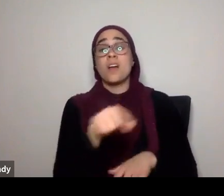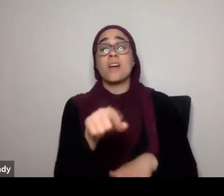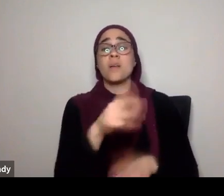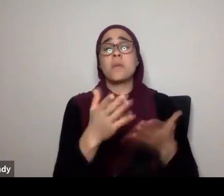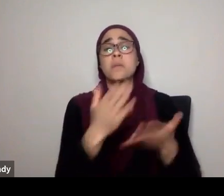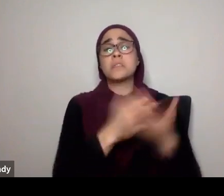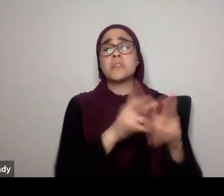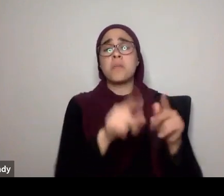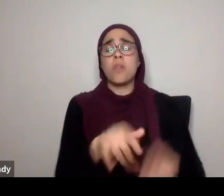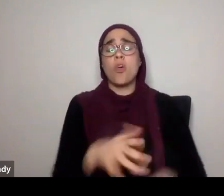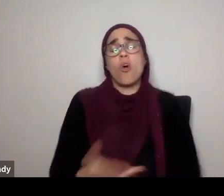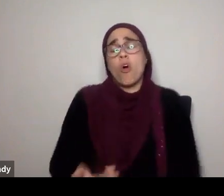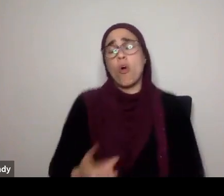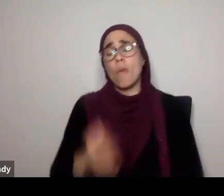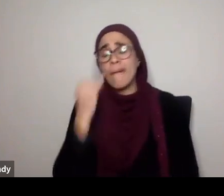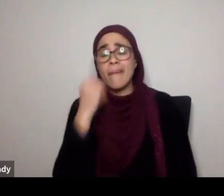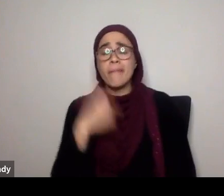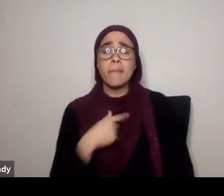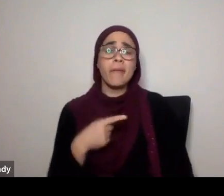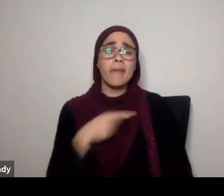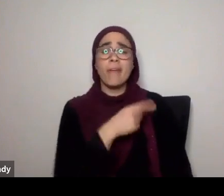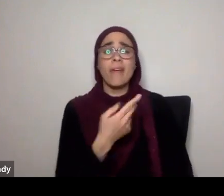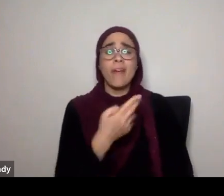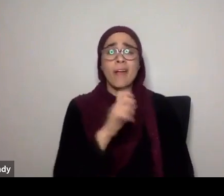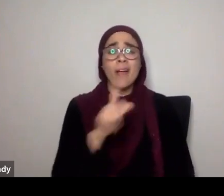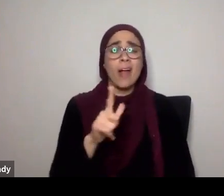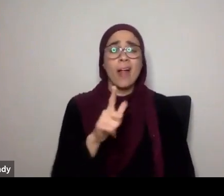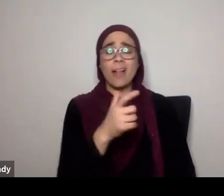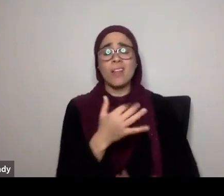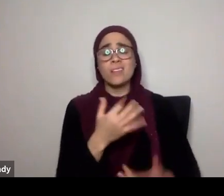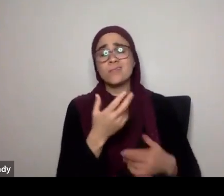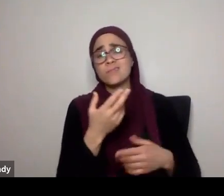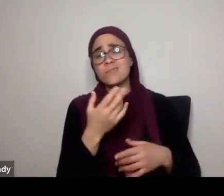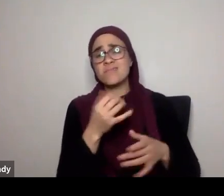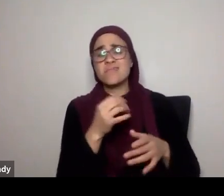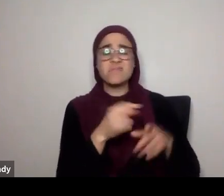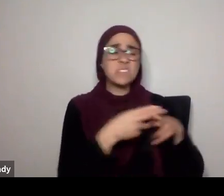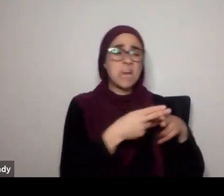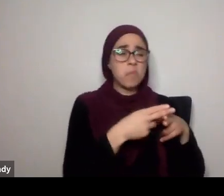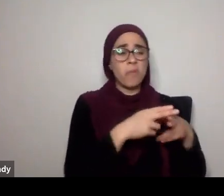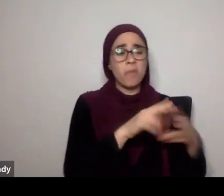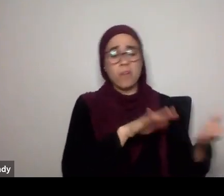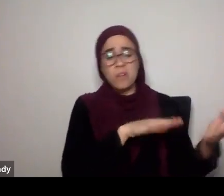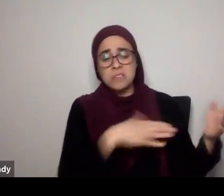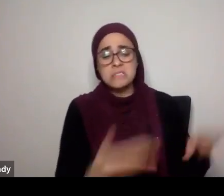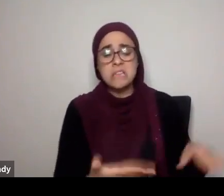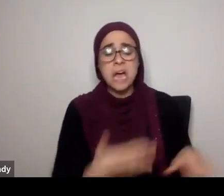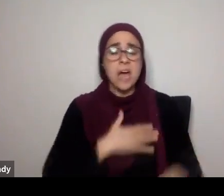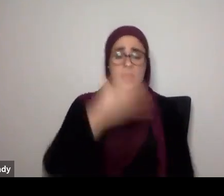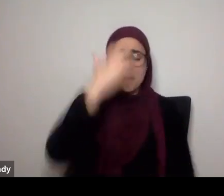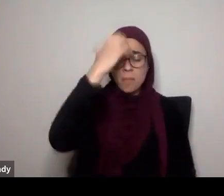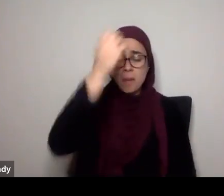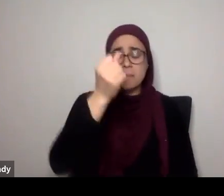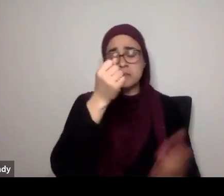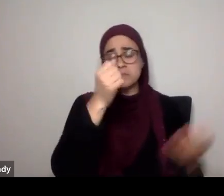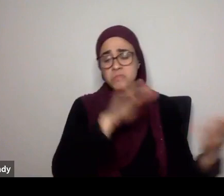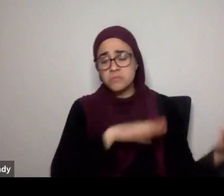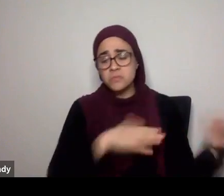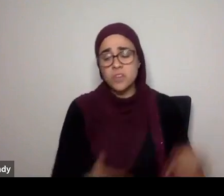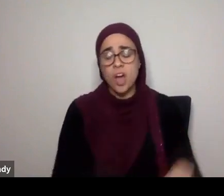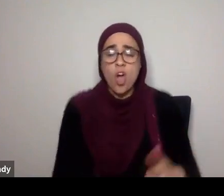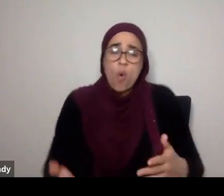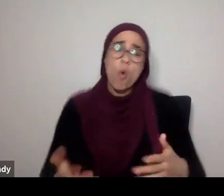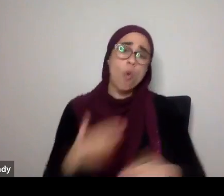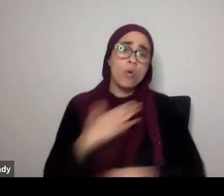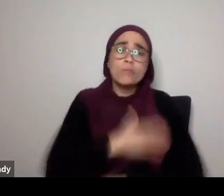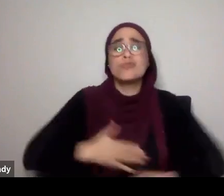Jahannam, and I'm going to just stay a little bit, and eventually I'll die, it's okay, and my memories will die for me, with me as well, so I'll enjoy a little bit of dunya, and then